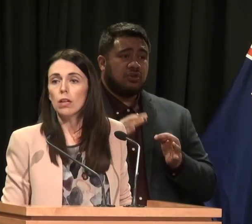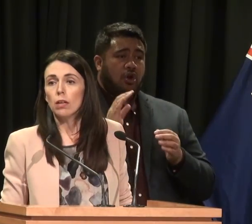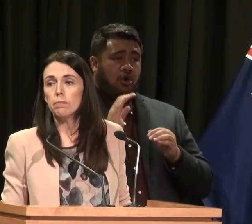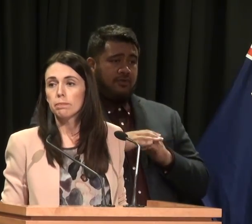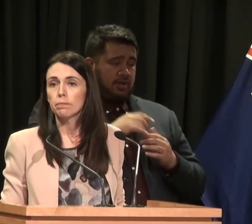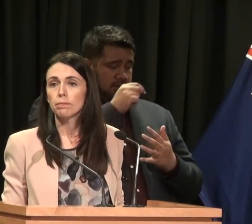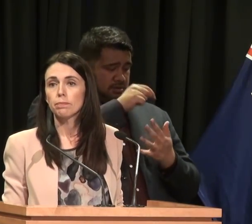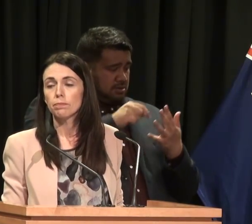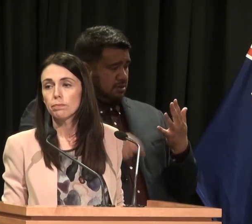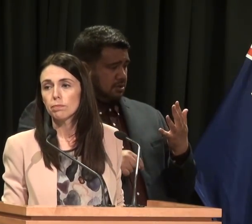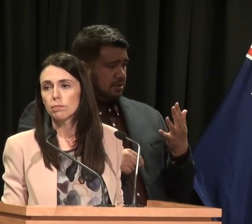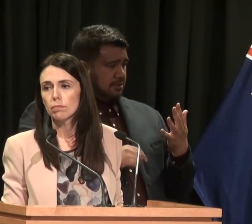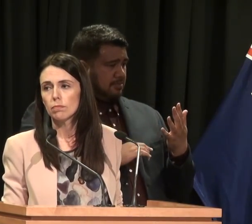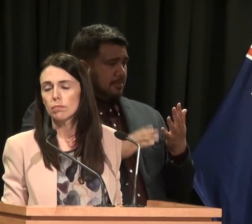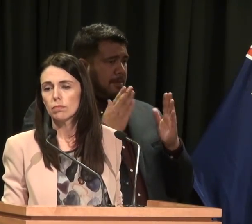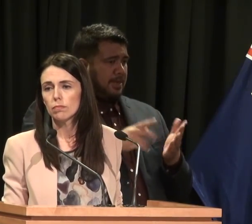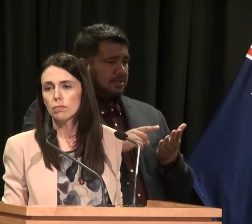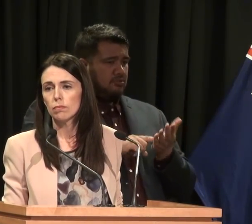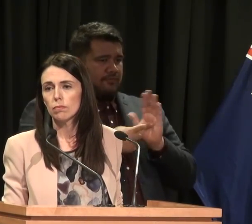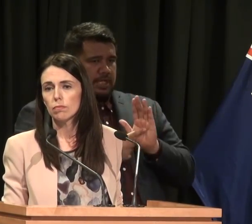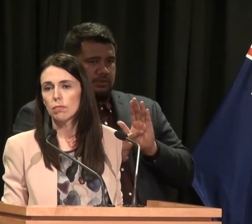end of that scenario will have to reflect the other end of it.